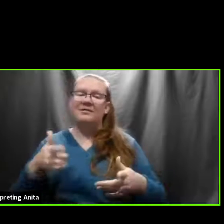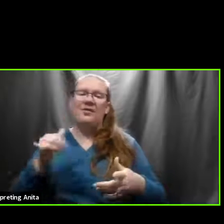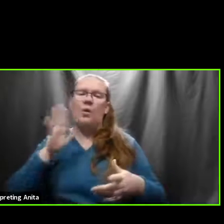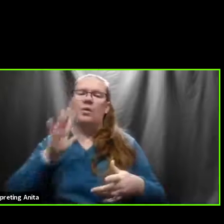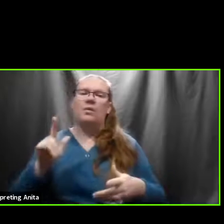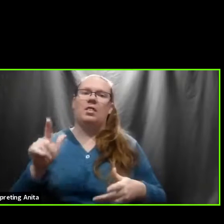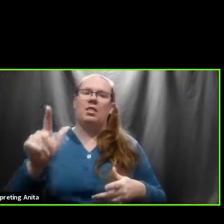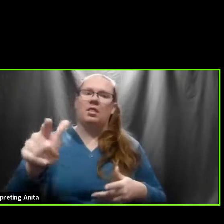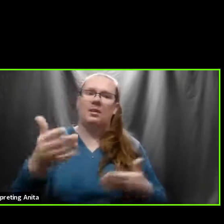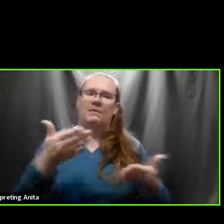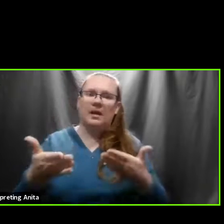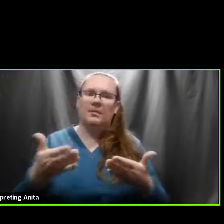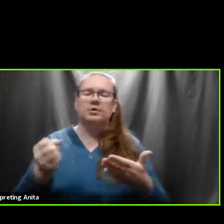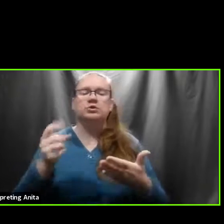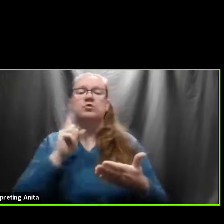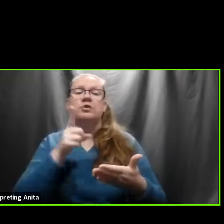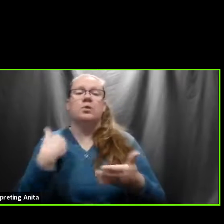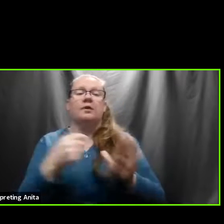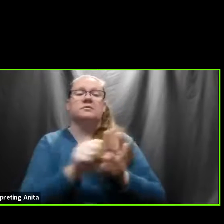state versus federal.